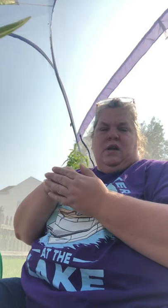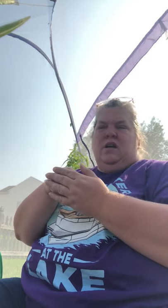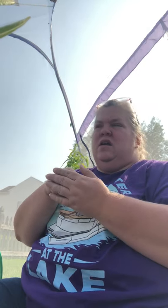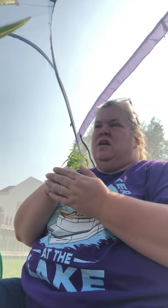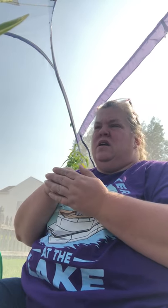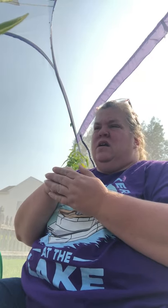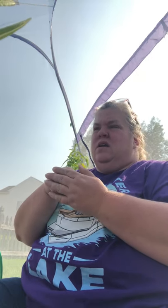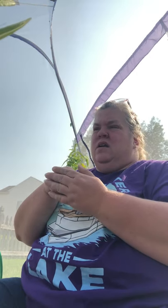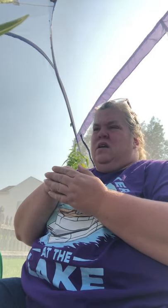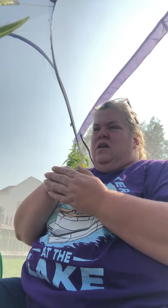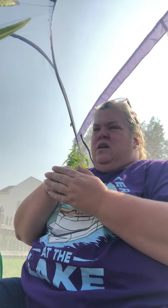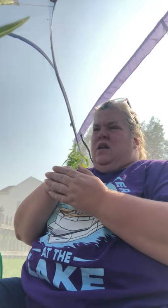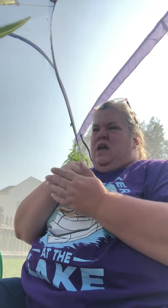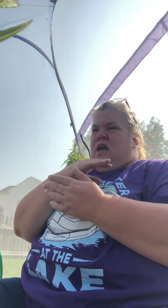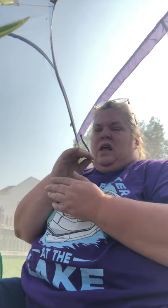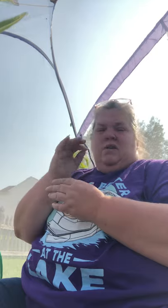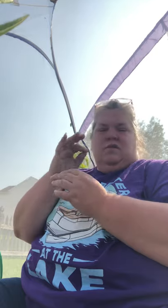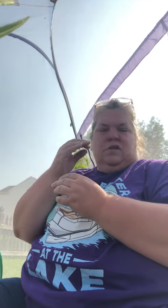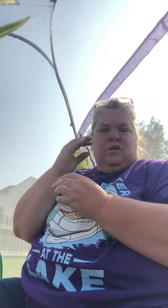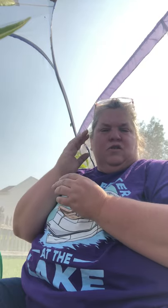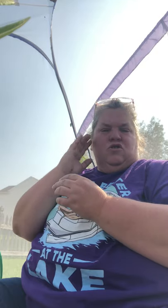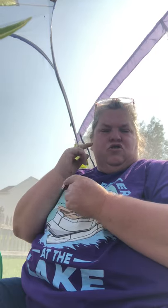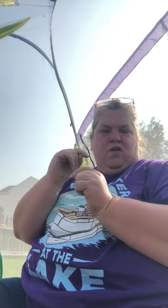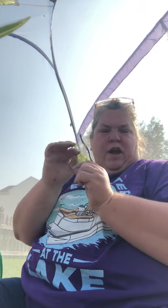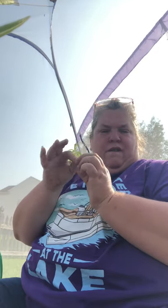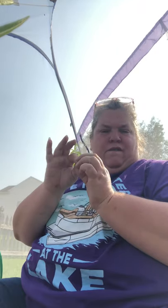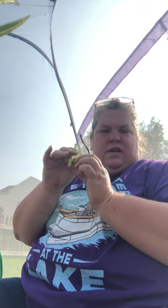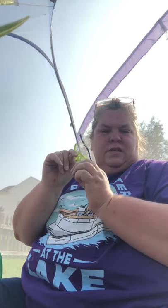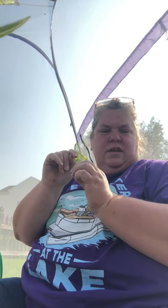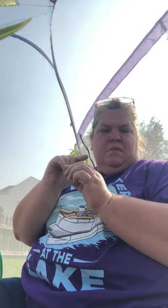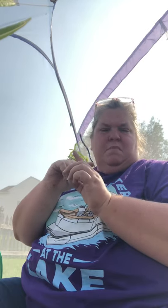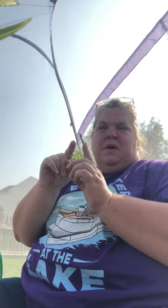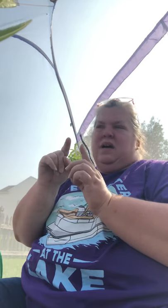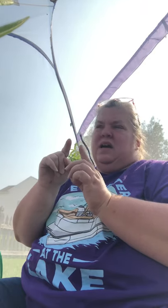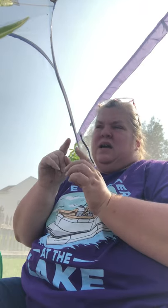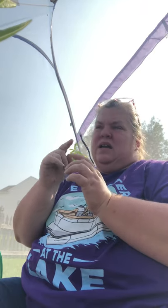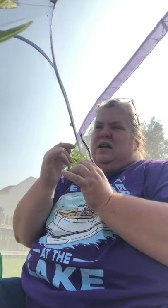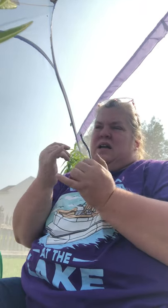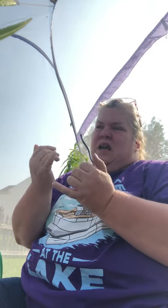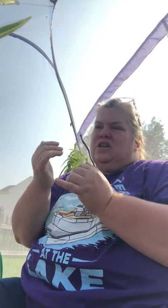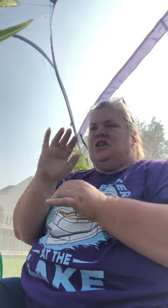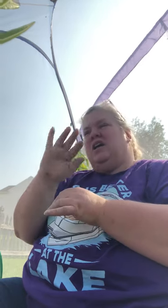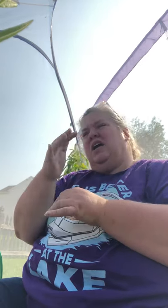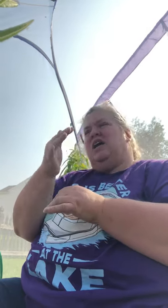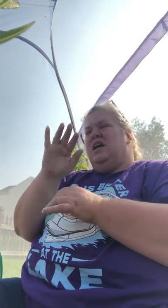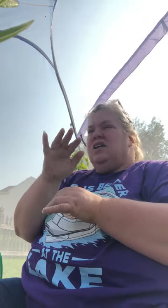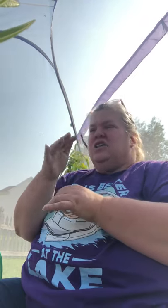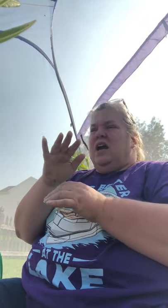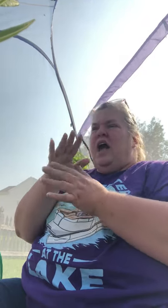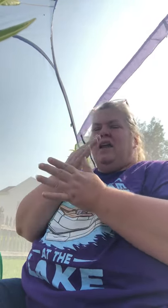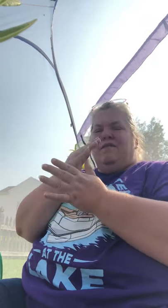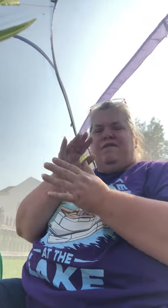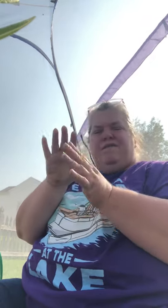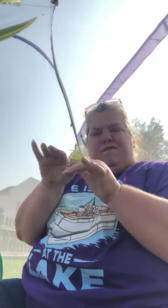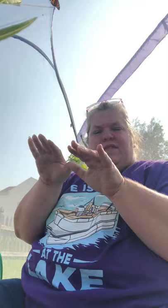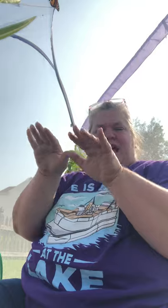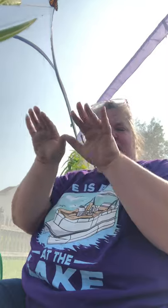and I was gonna try and fix it but now she she kind of flies